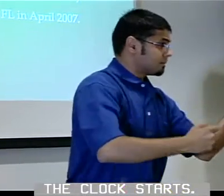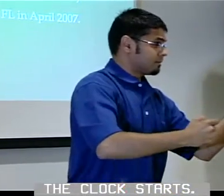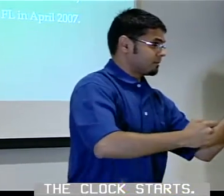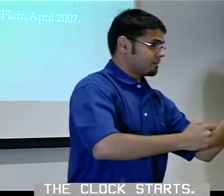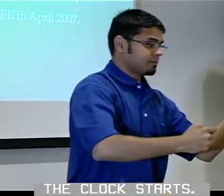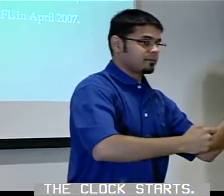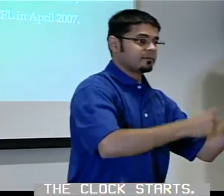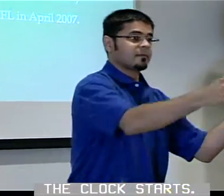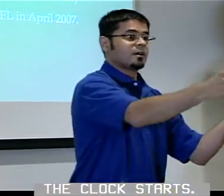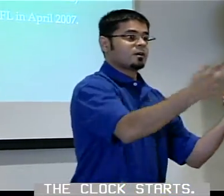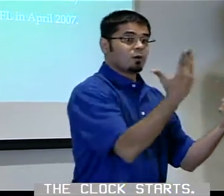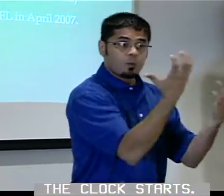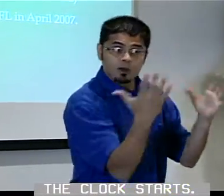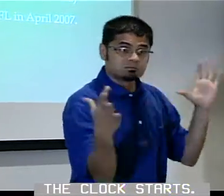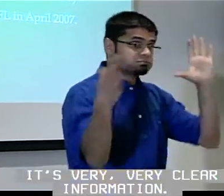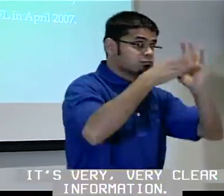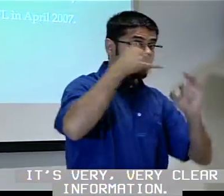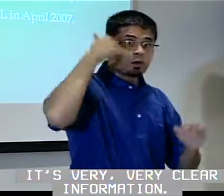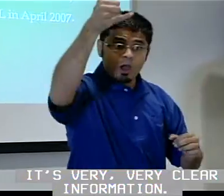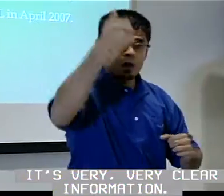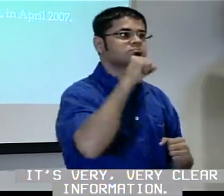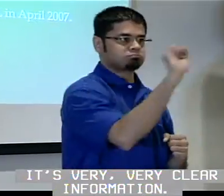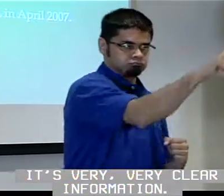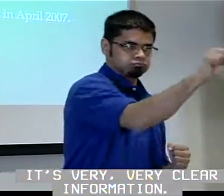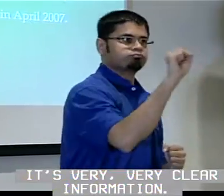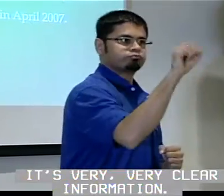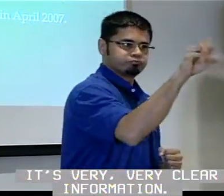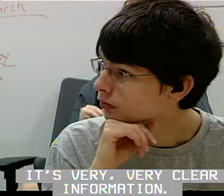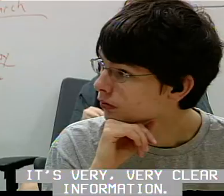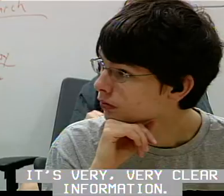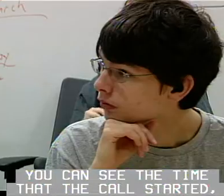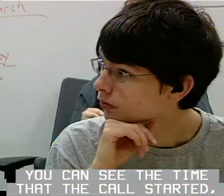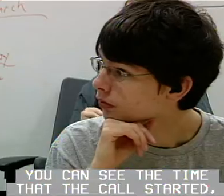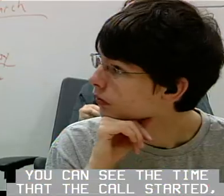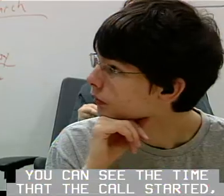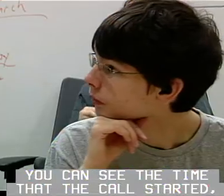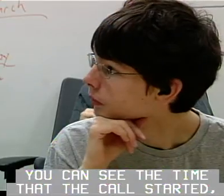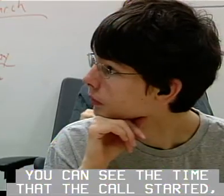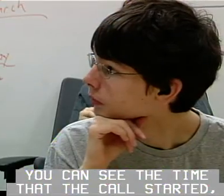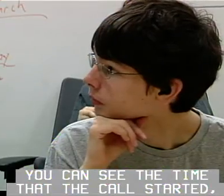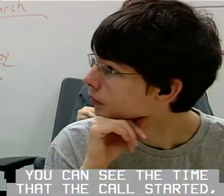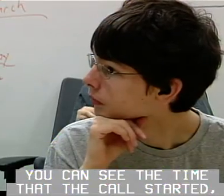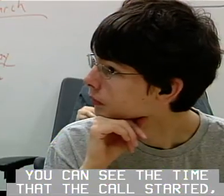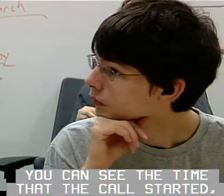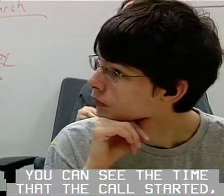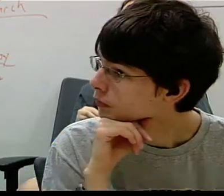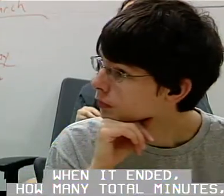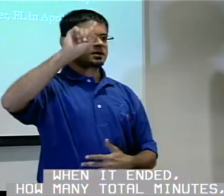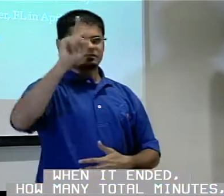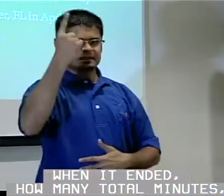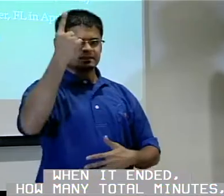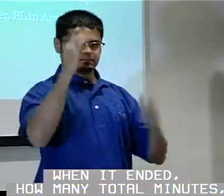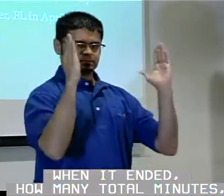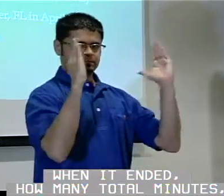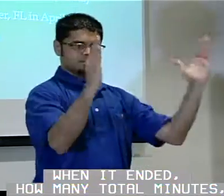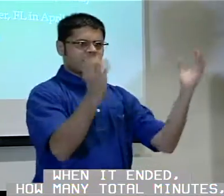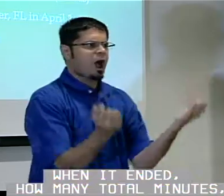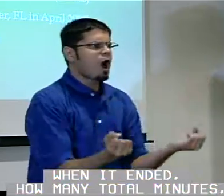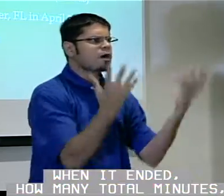the clock starts. It's a very, very clear information. You can see the time that the call started, when it ended, how many